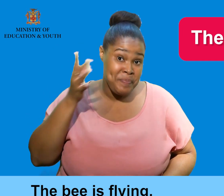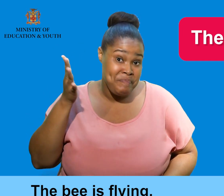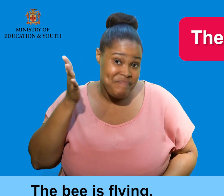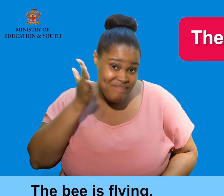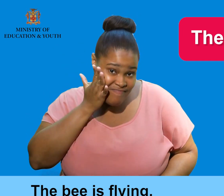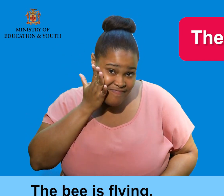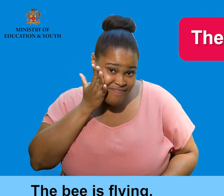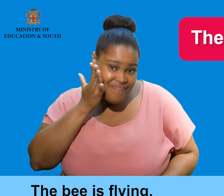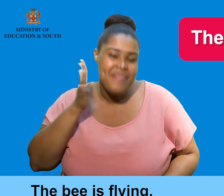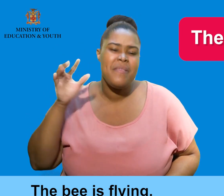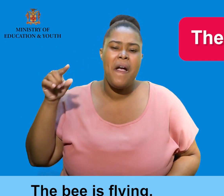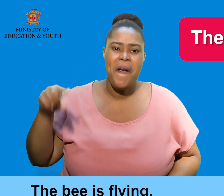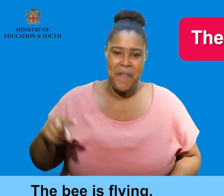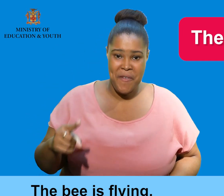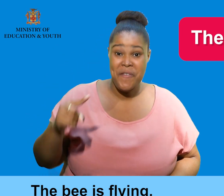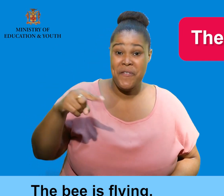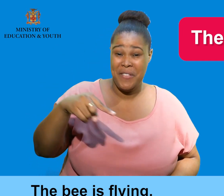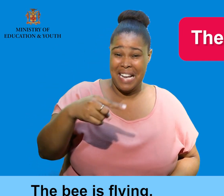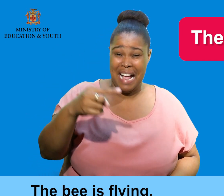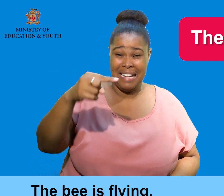The bee is flying.